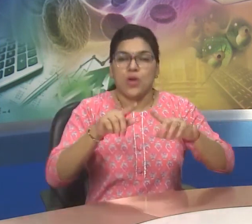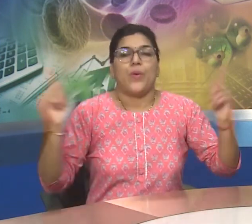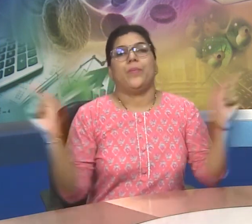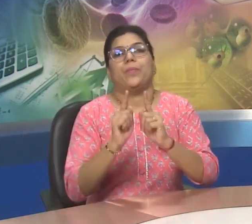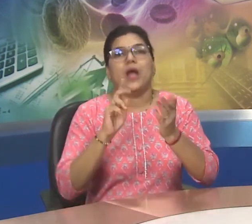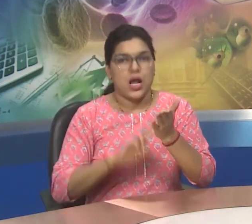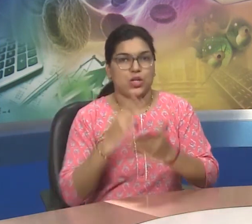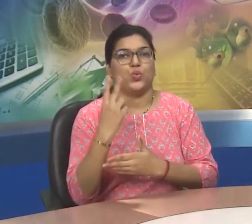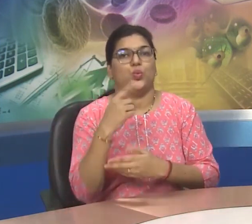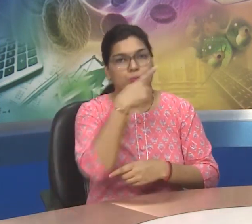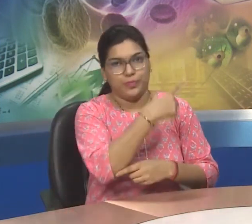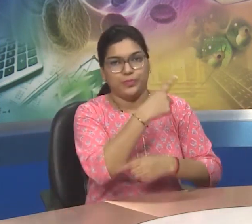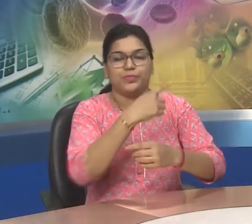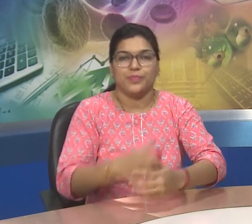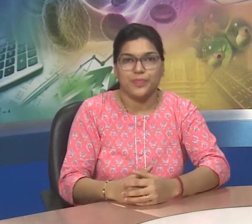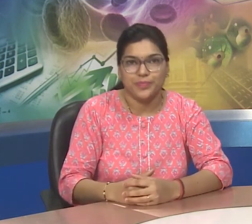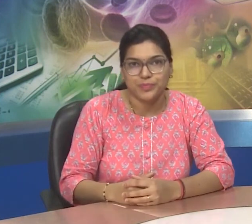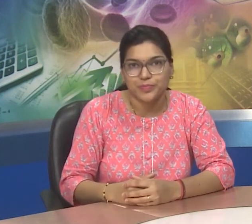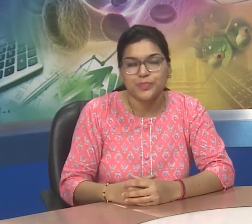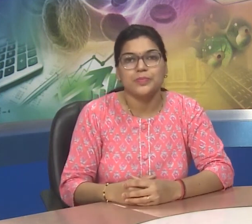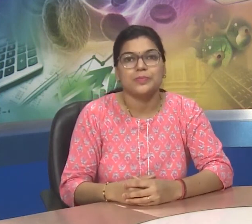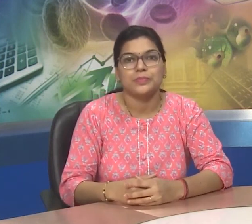All whatever we eat have nitrogen in it.